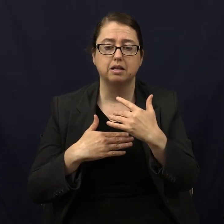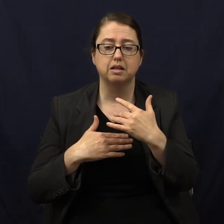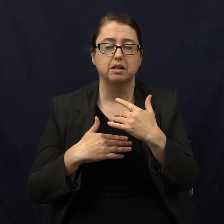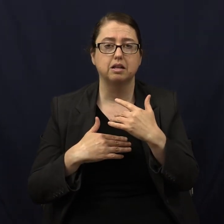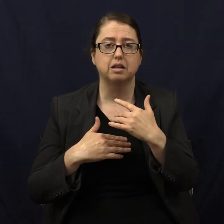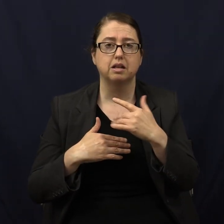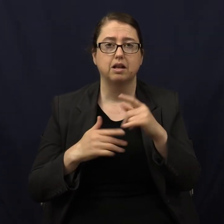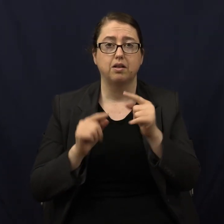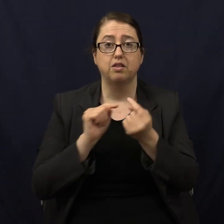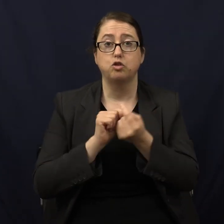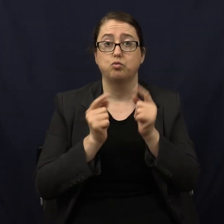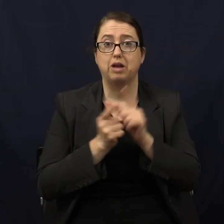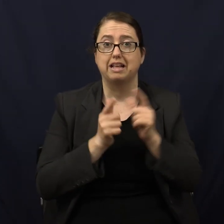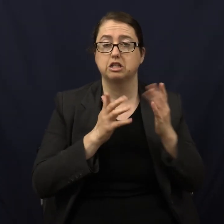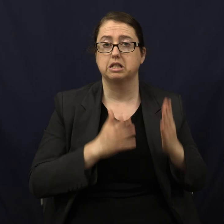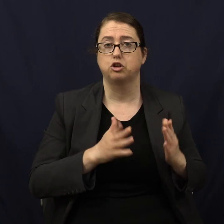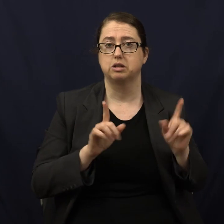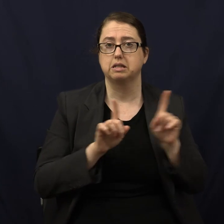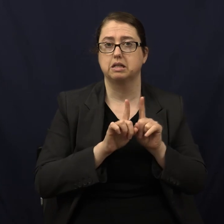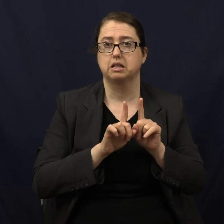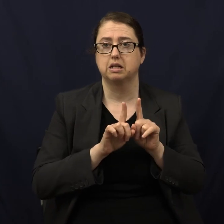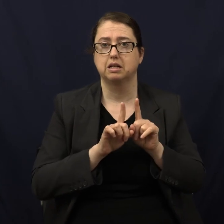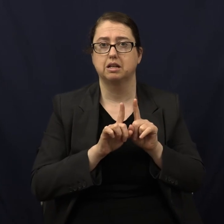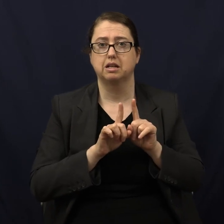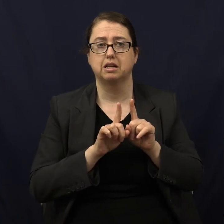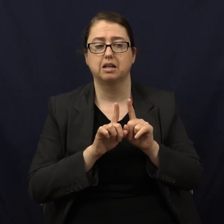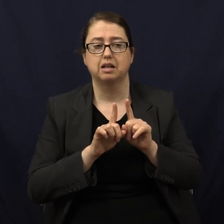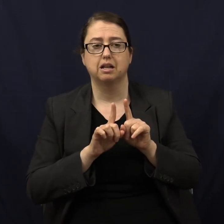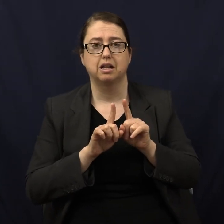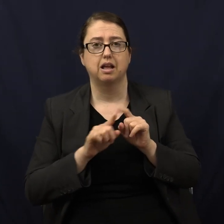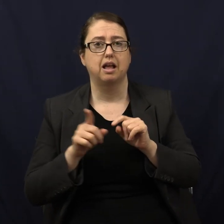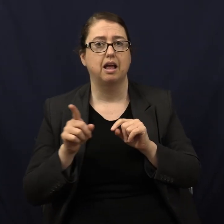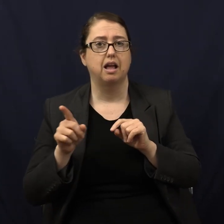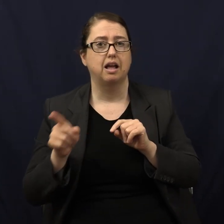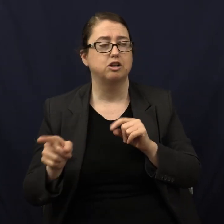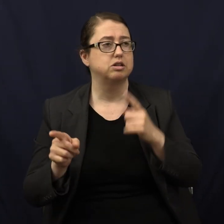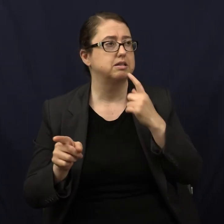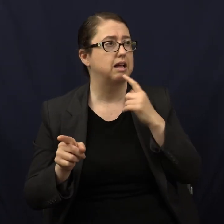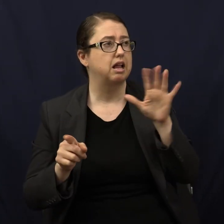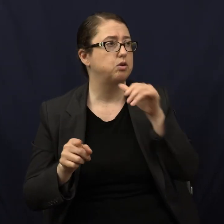my translator, I said, well, what did she say? Well, she said, well, I won't need that because I can see.